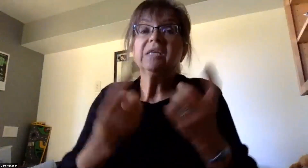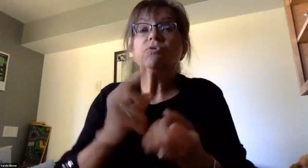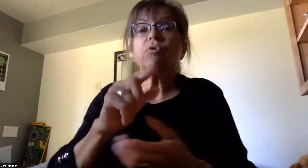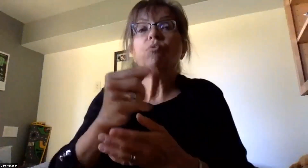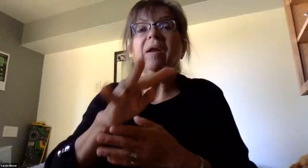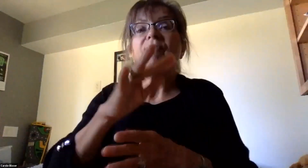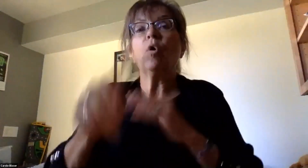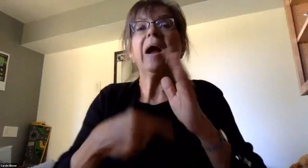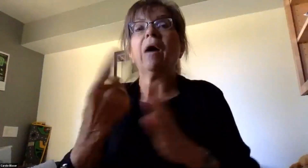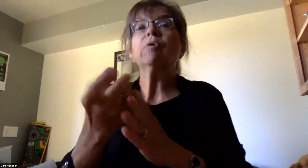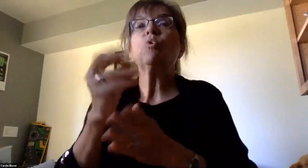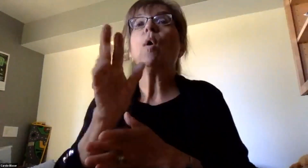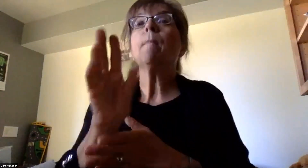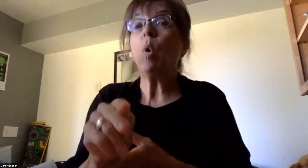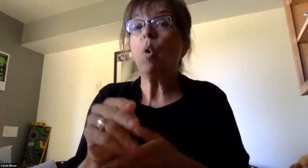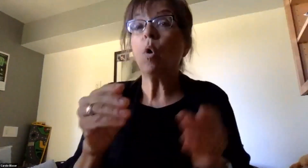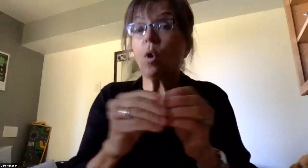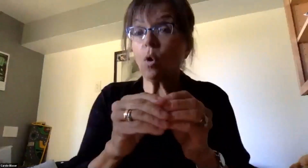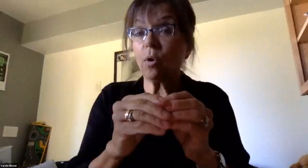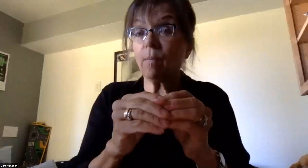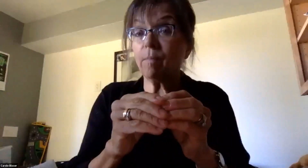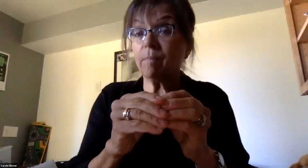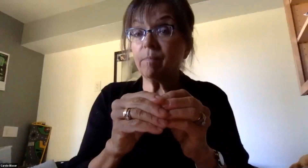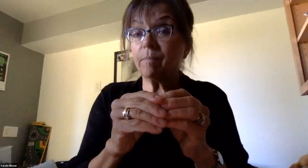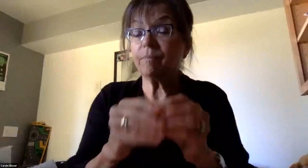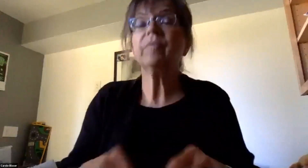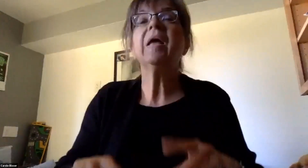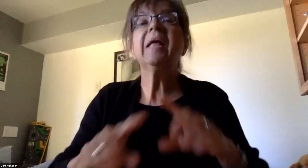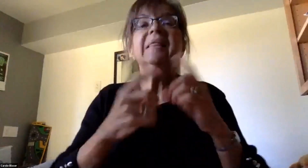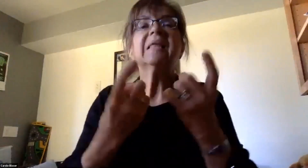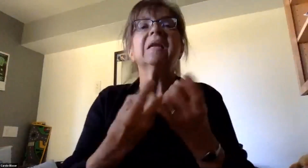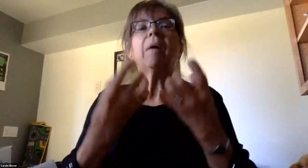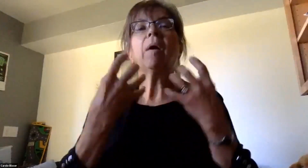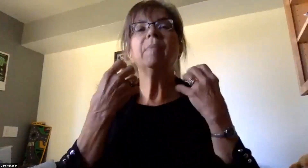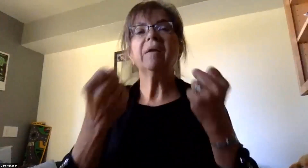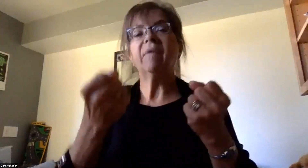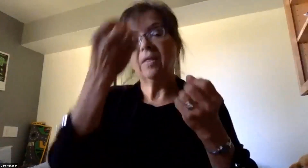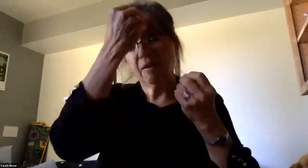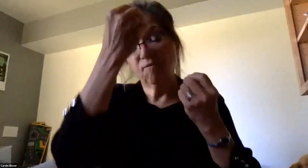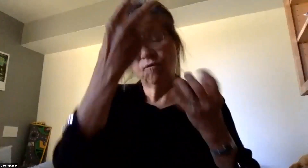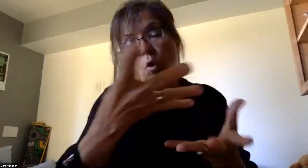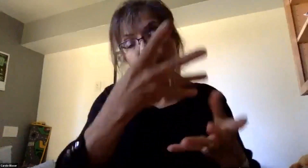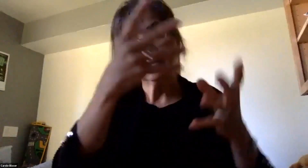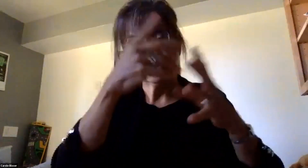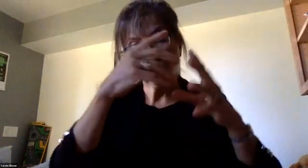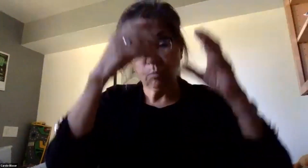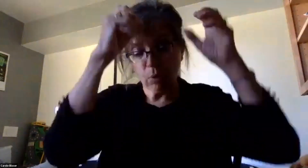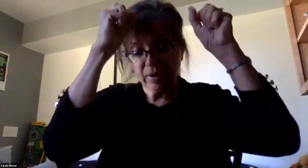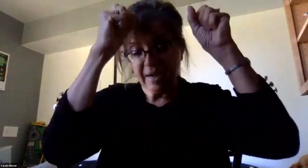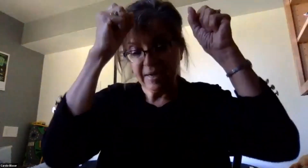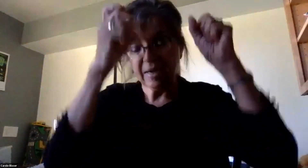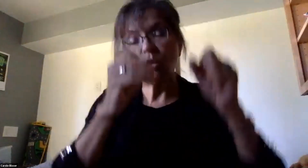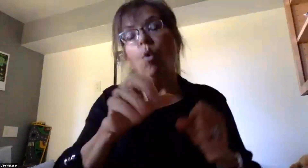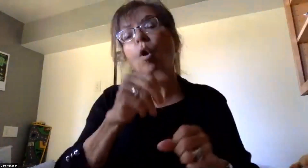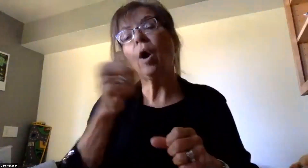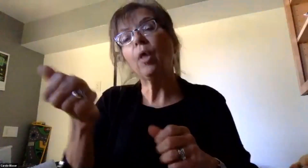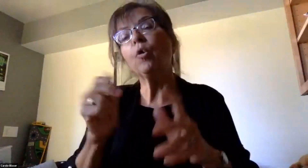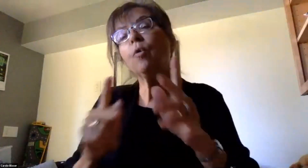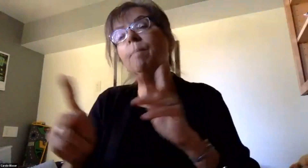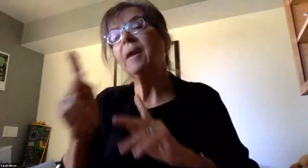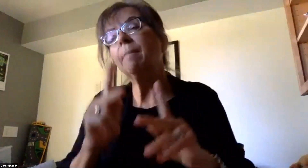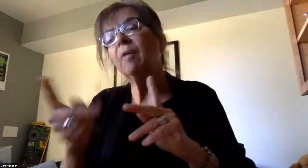more. The Department of Health will notify the superintendent or designated personnel for all mandatory